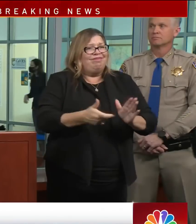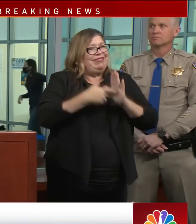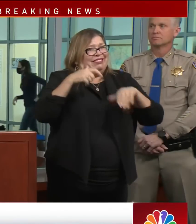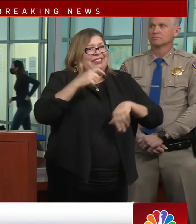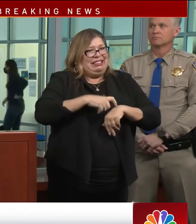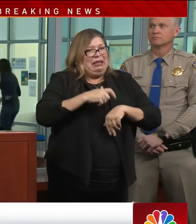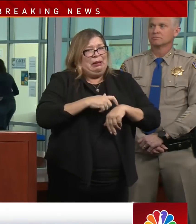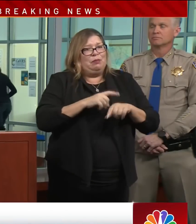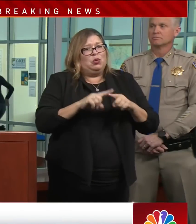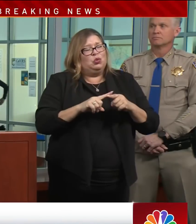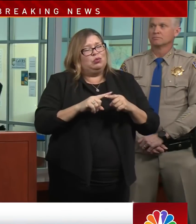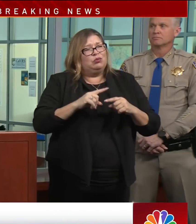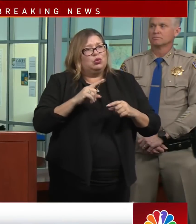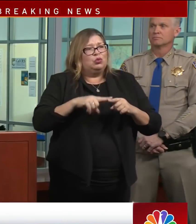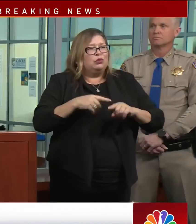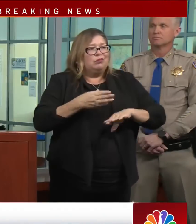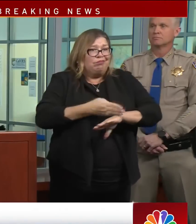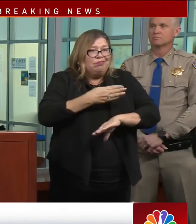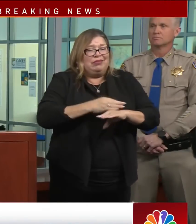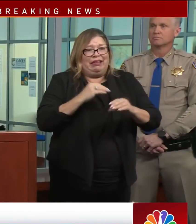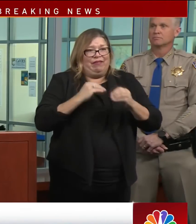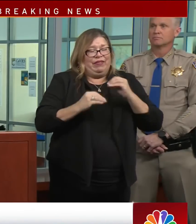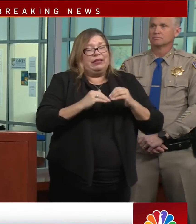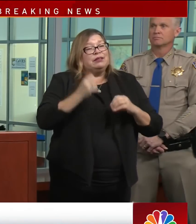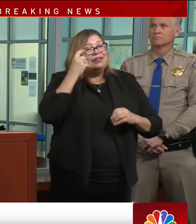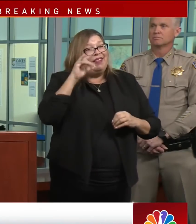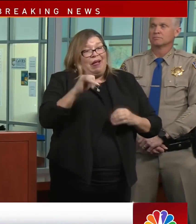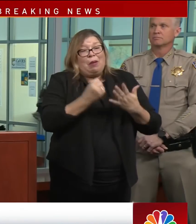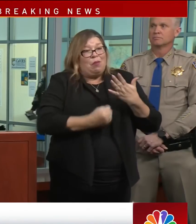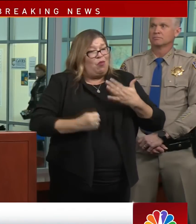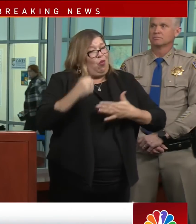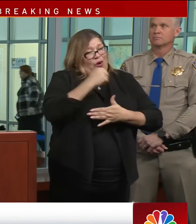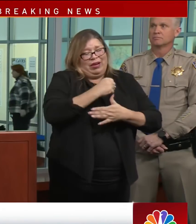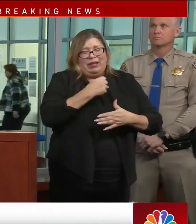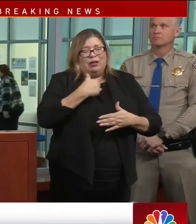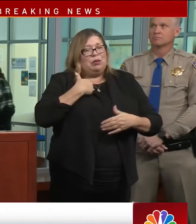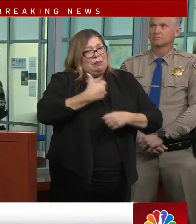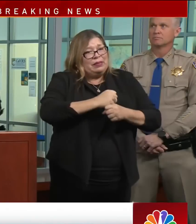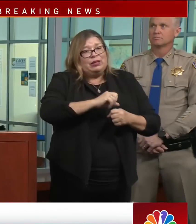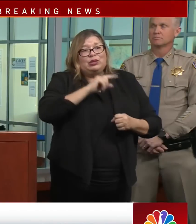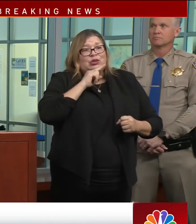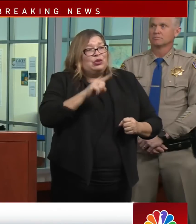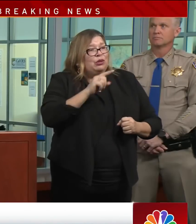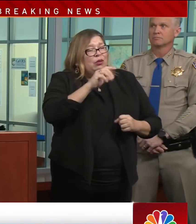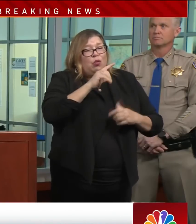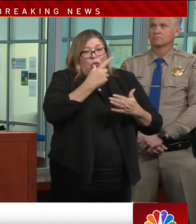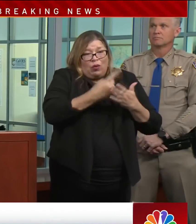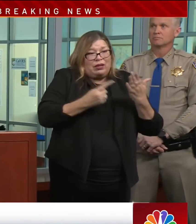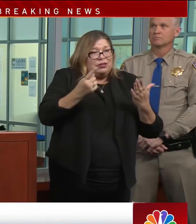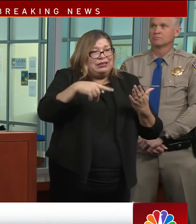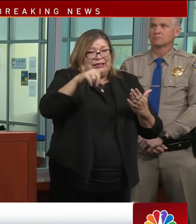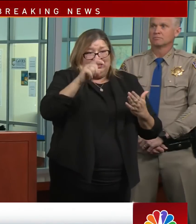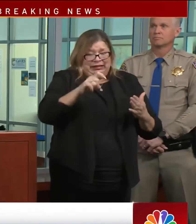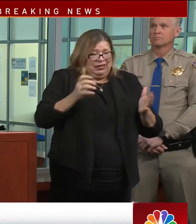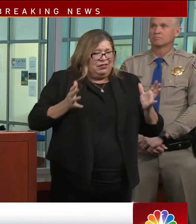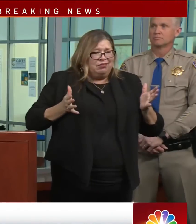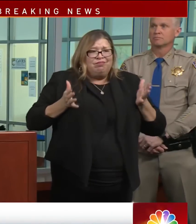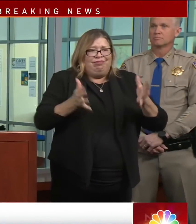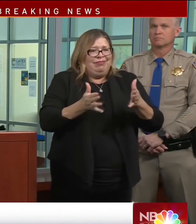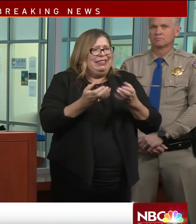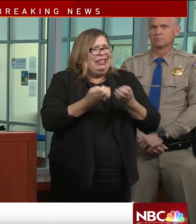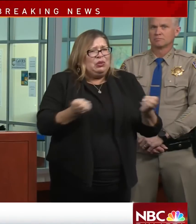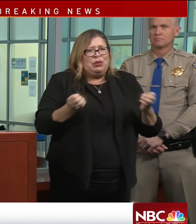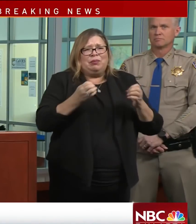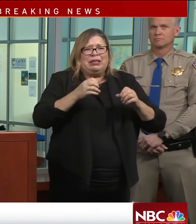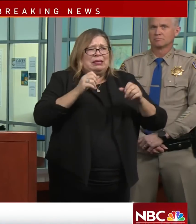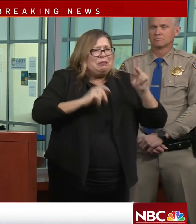priority of some of the things that we work with local government on is ensuring that all the resources are there for local government to be able to